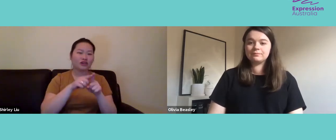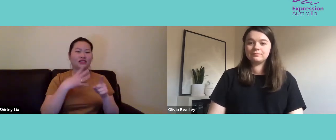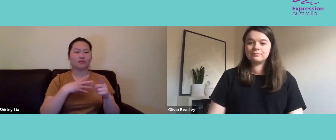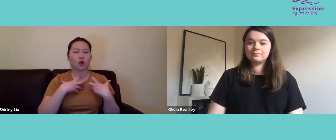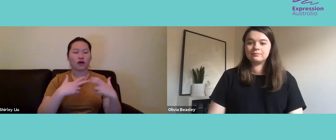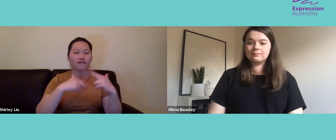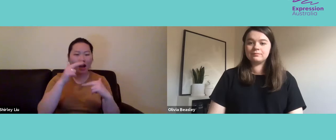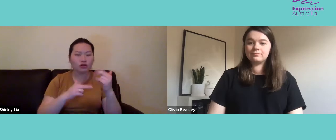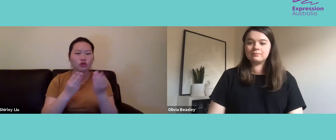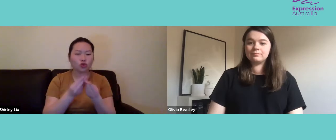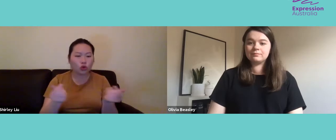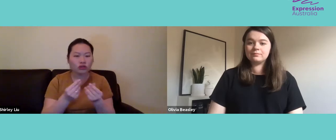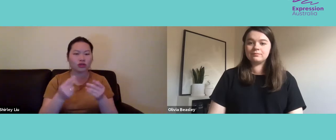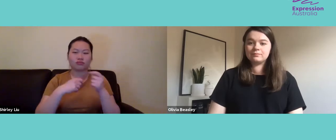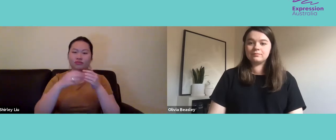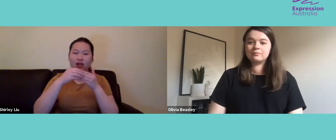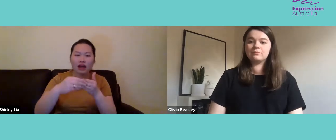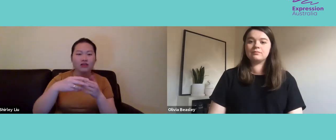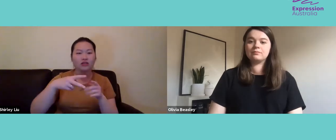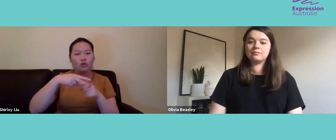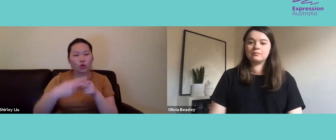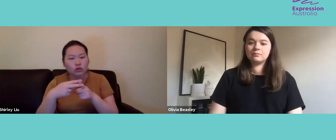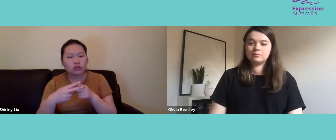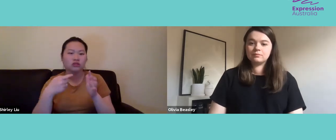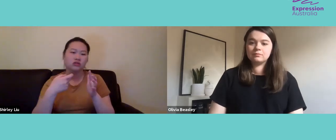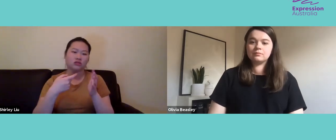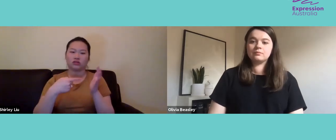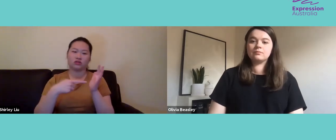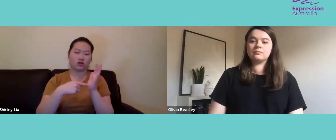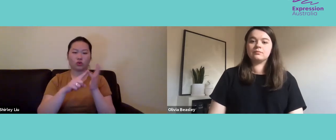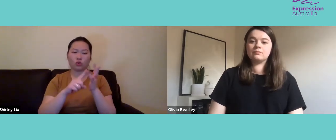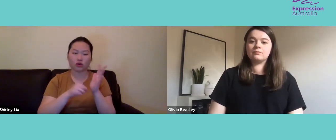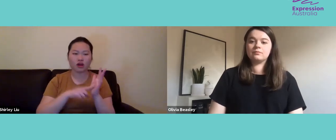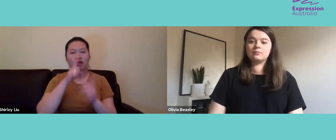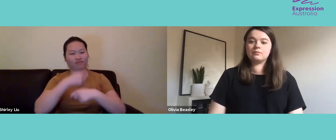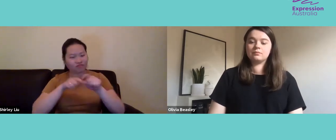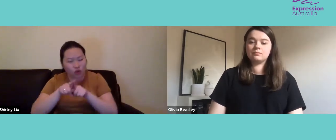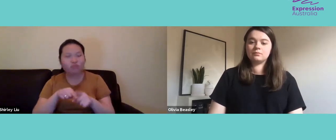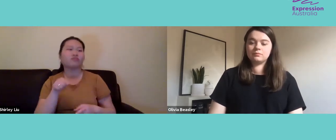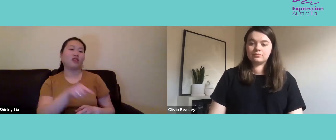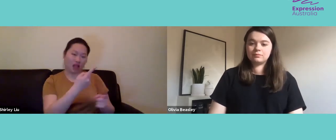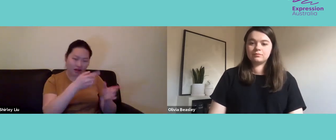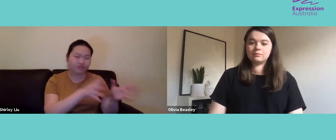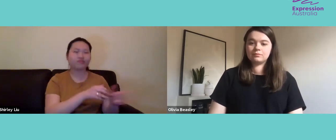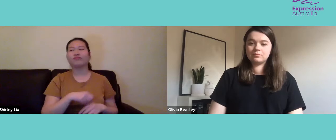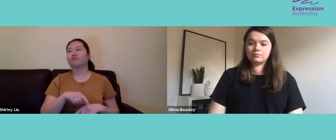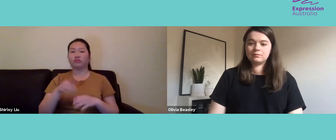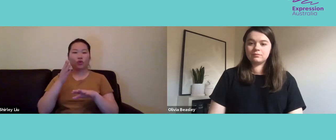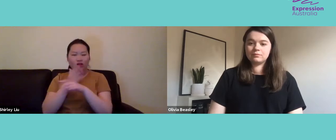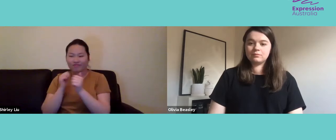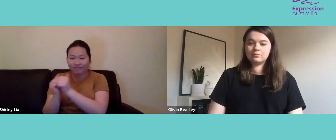those developing relationships, finding solutions and tools to work together with